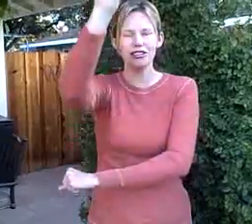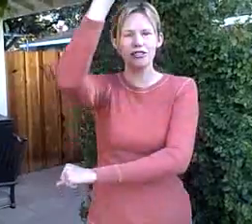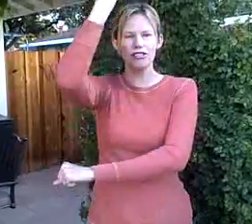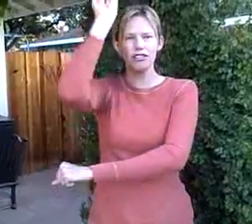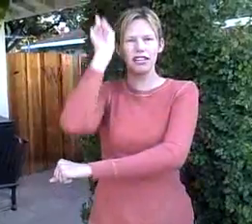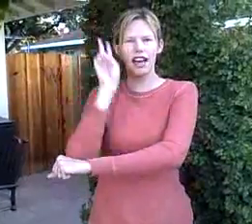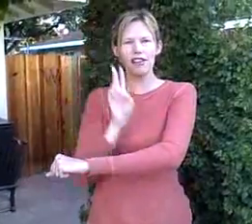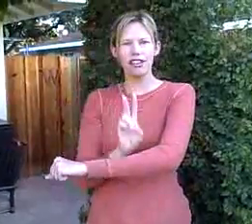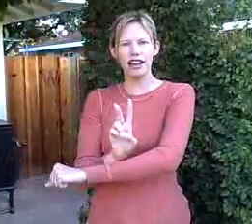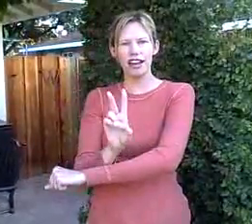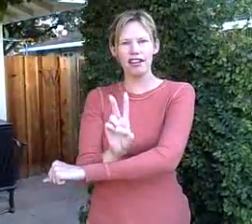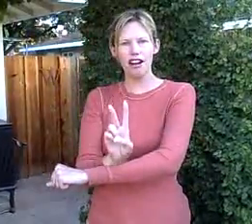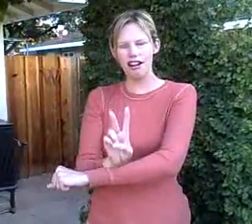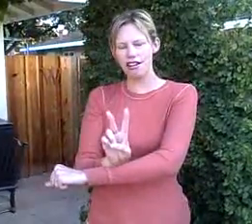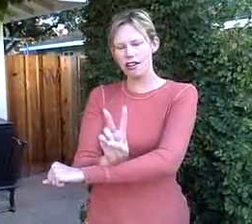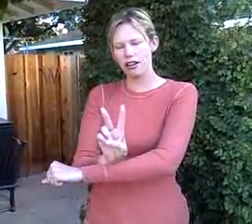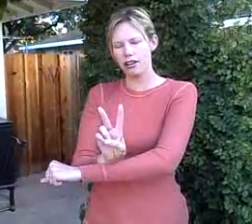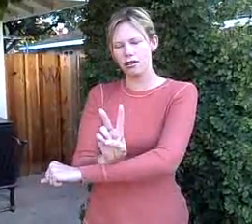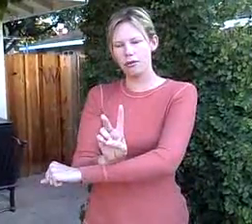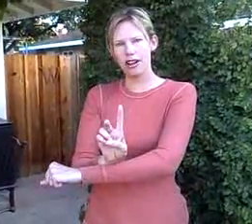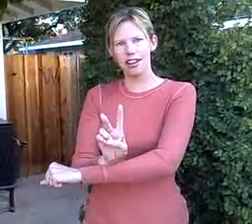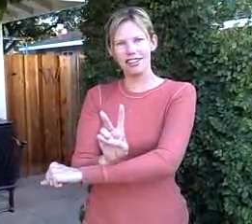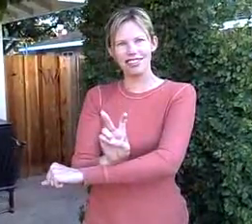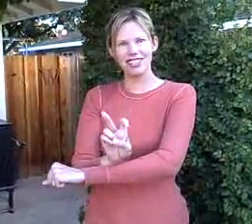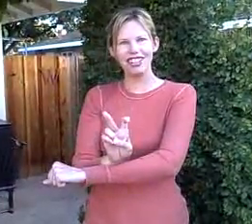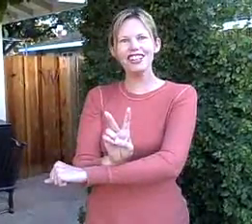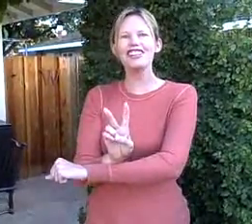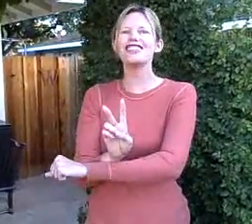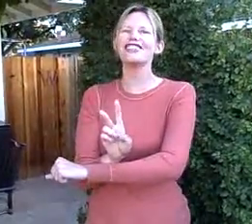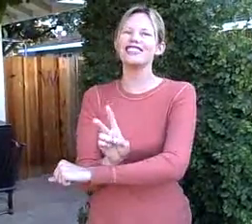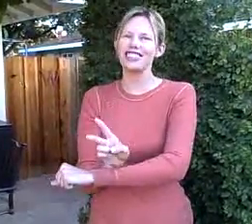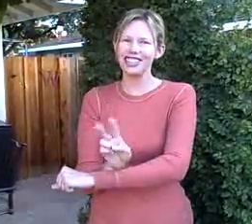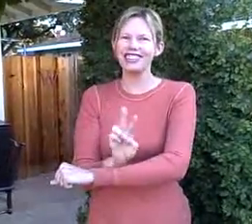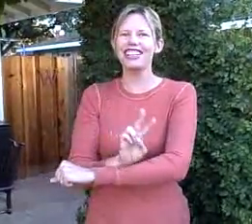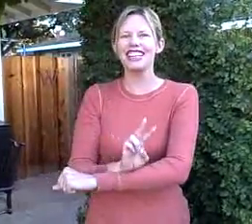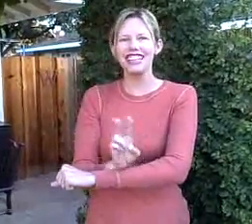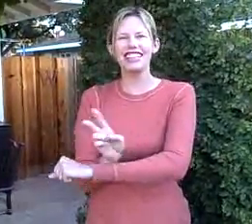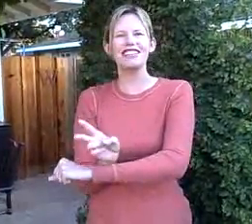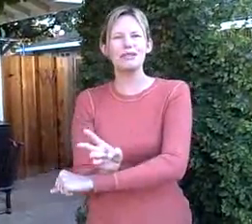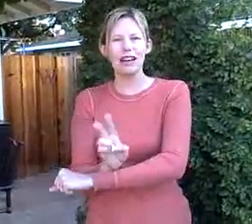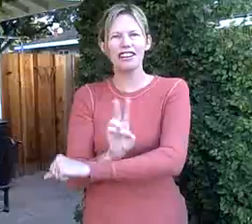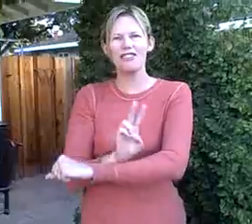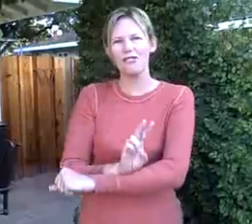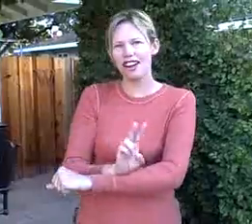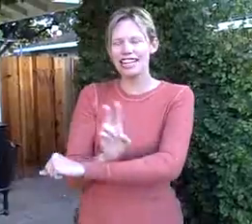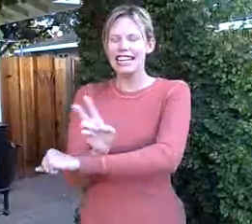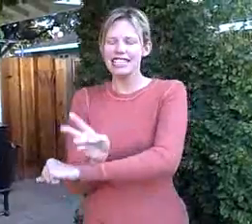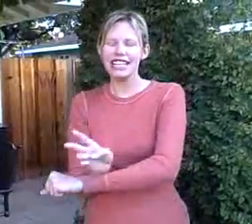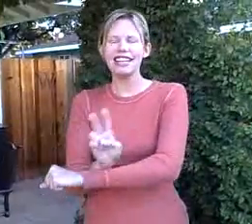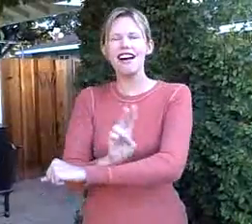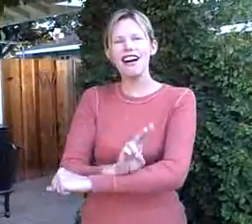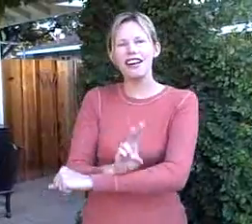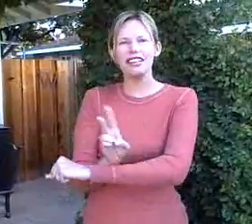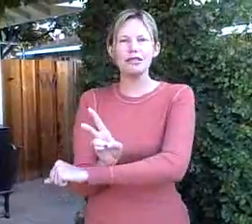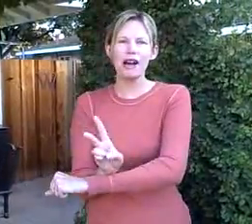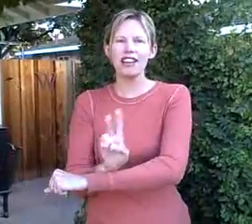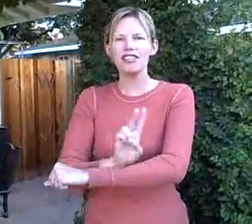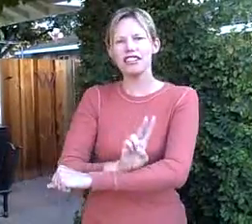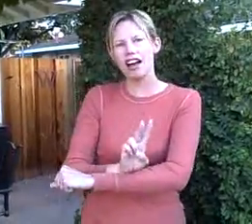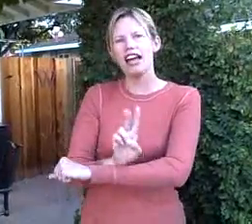cool, now there are one, two... Two little speckled frogs sitting on a speckled log,